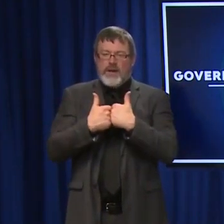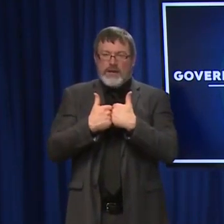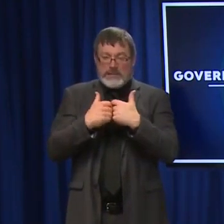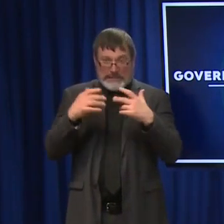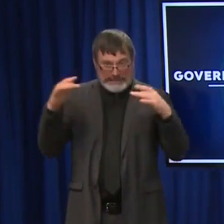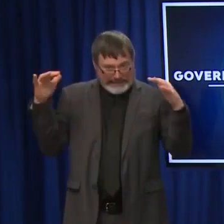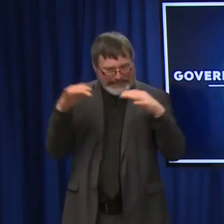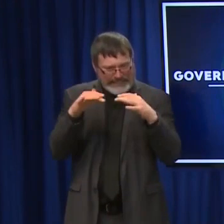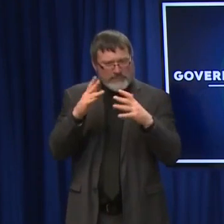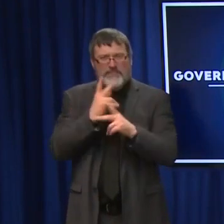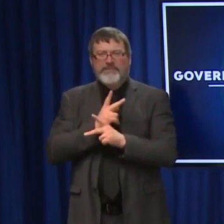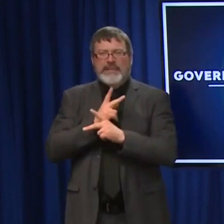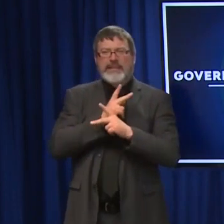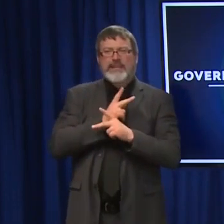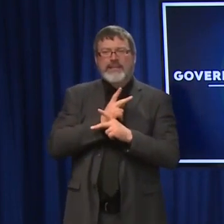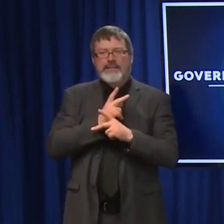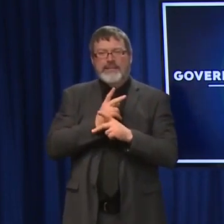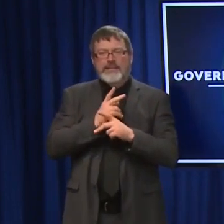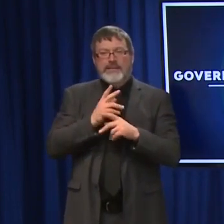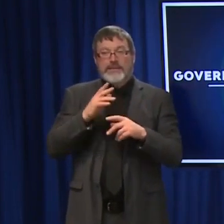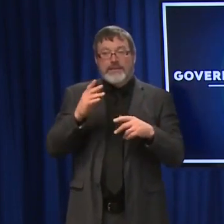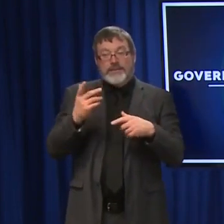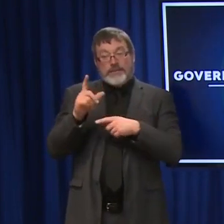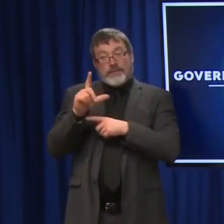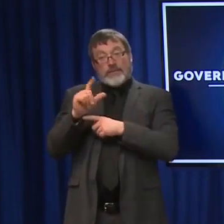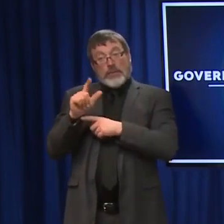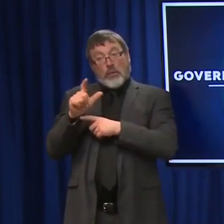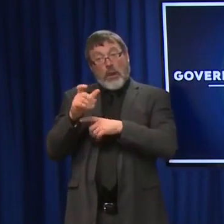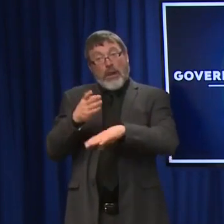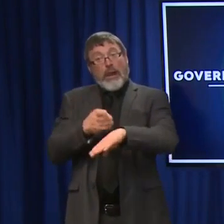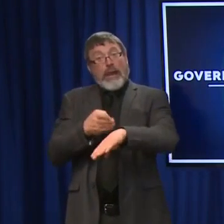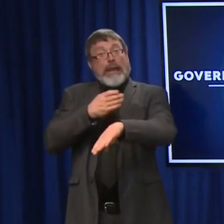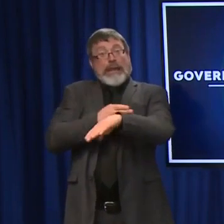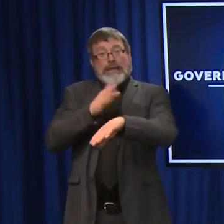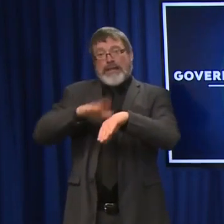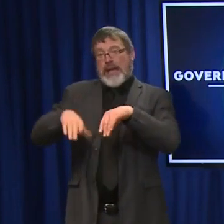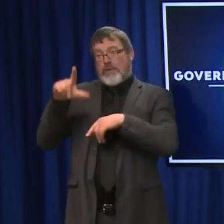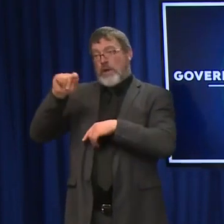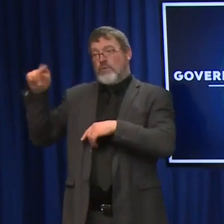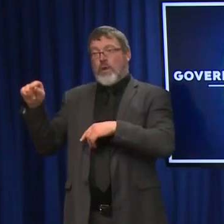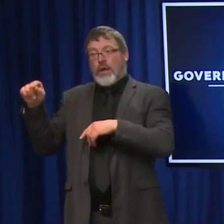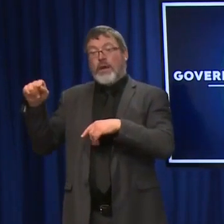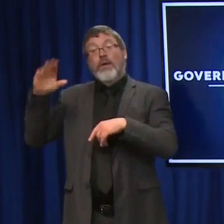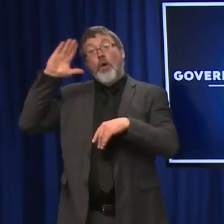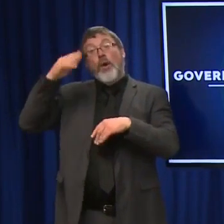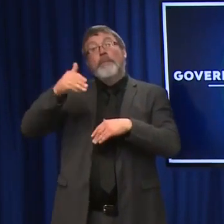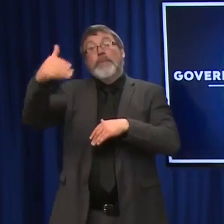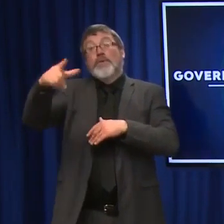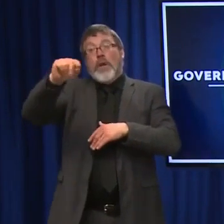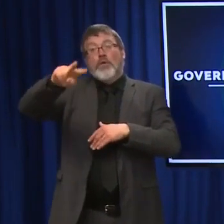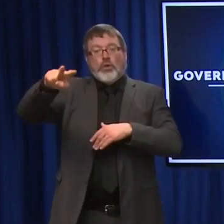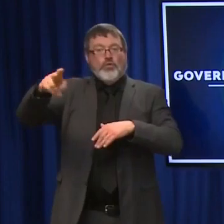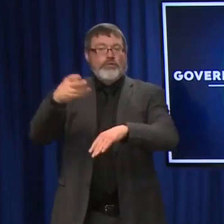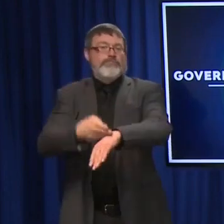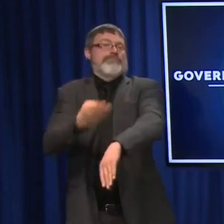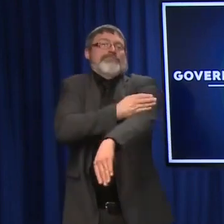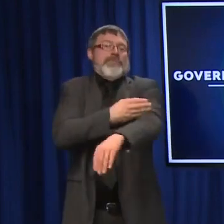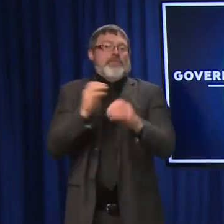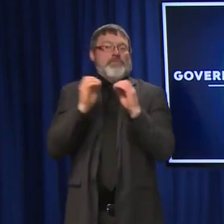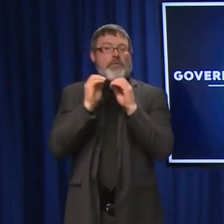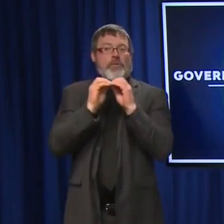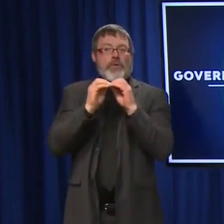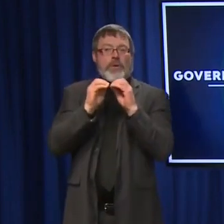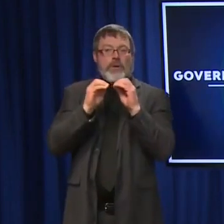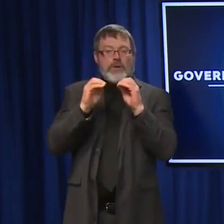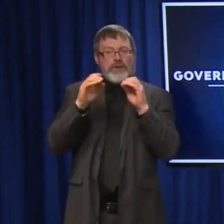they, or 21 were a little better than they were in 20 and I have no doubt things in 22 will even get better, but we have to stay vigilant. We can't become